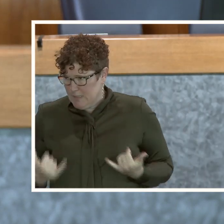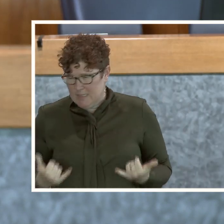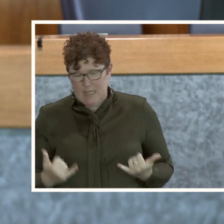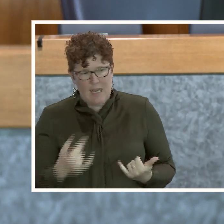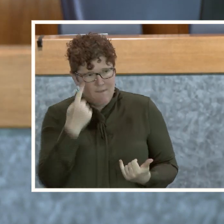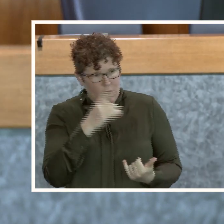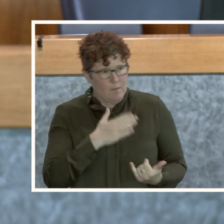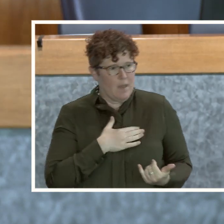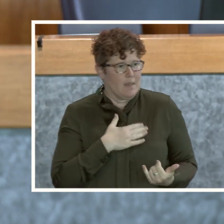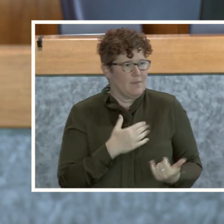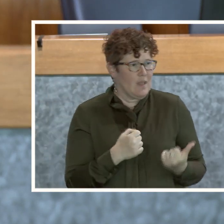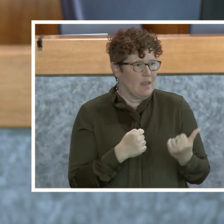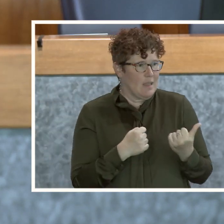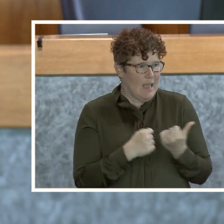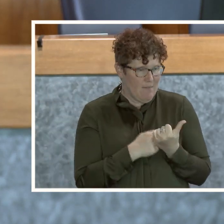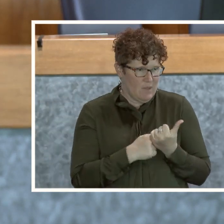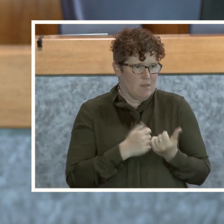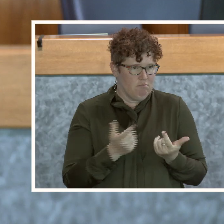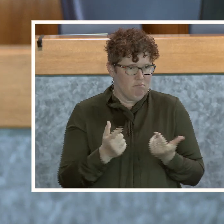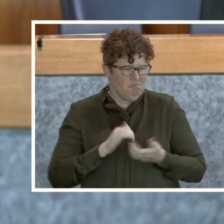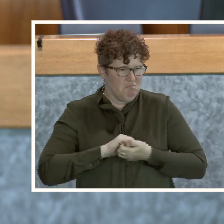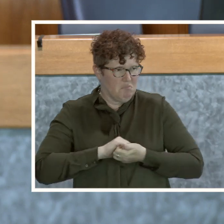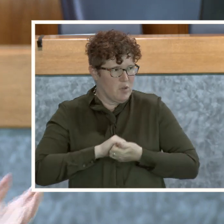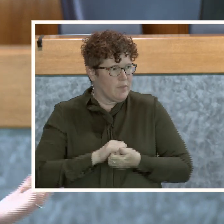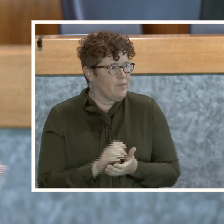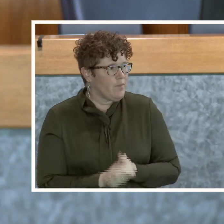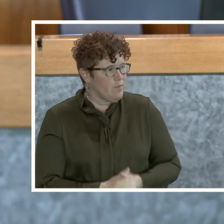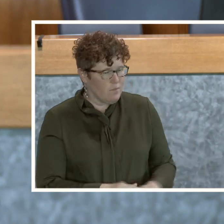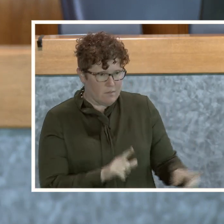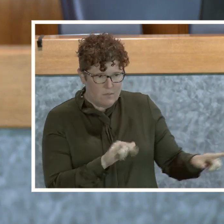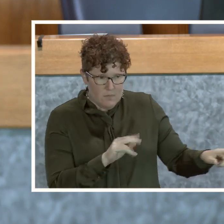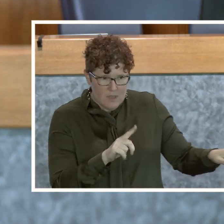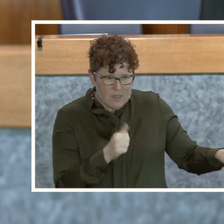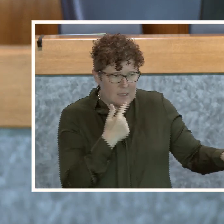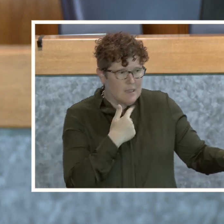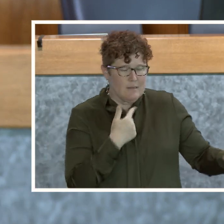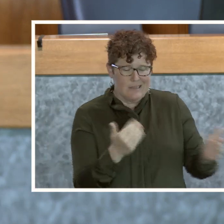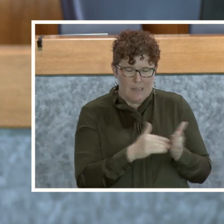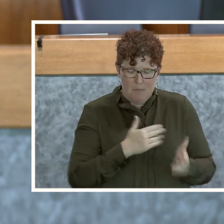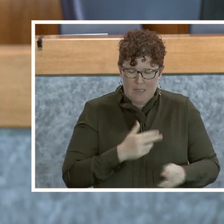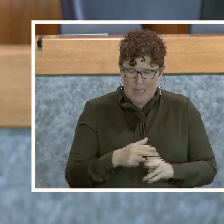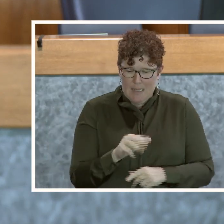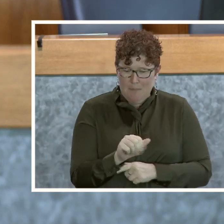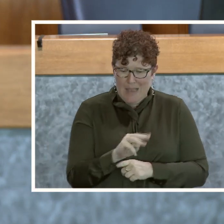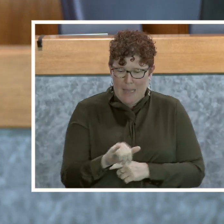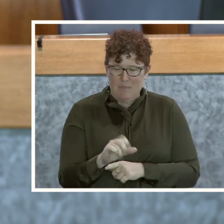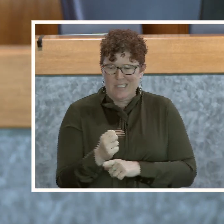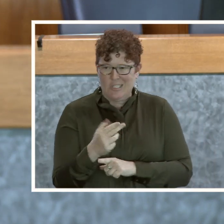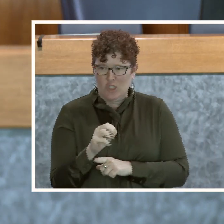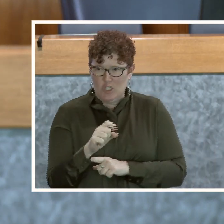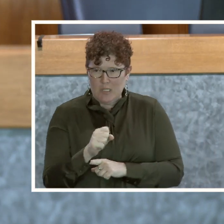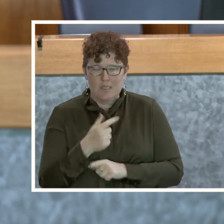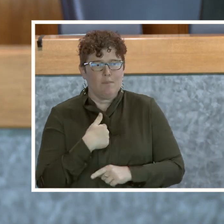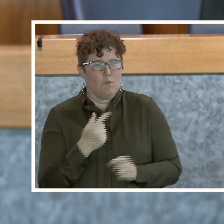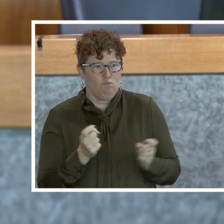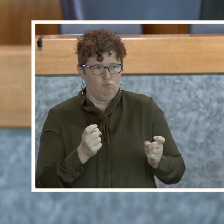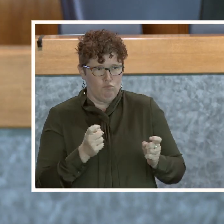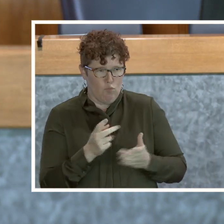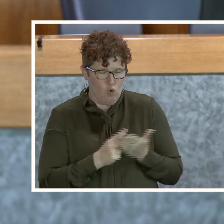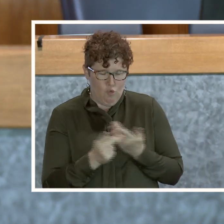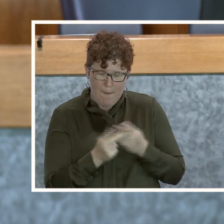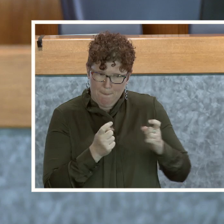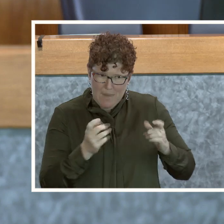my advocate colleagues. So as Linda said, my name is Amy Sheets and I'm the Vine program manager for the state of Virginia.